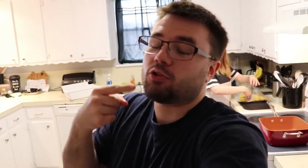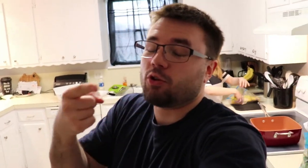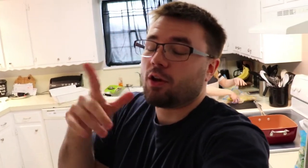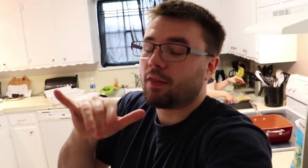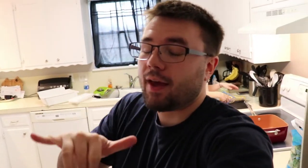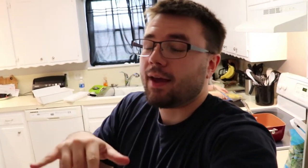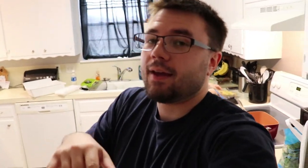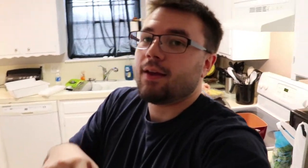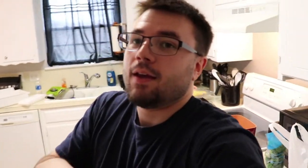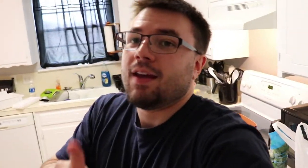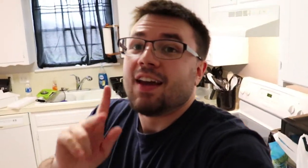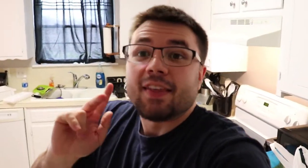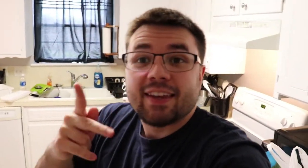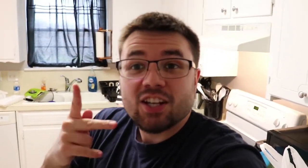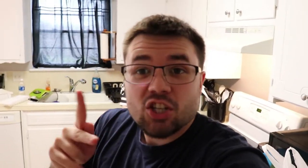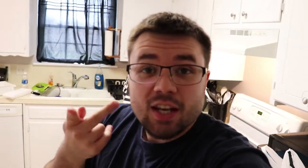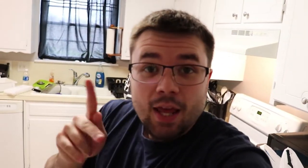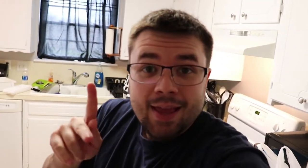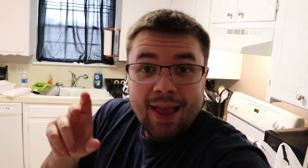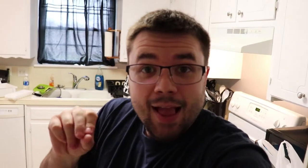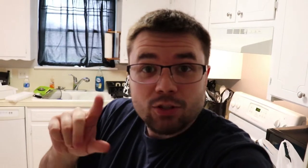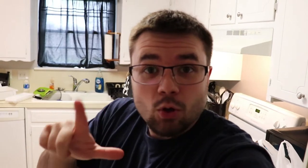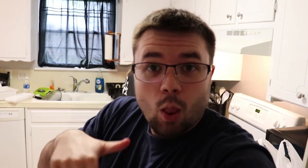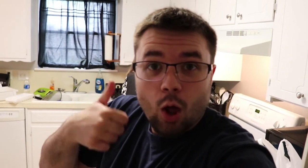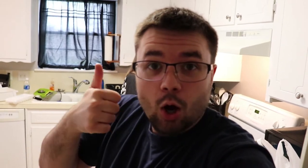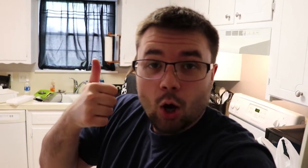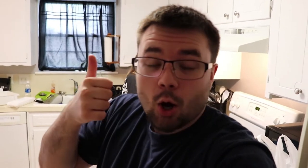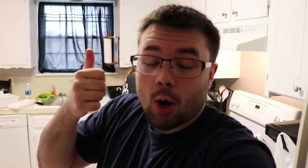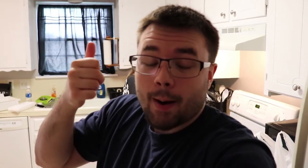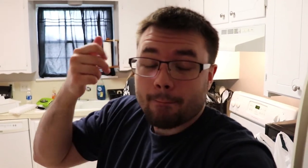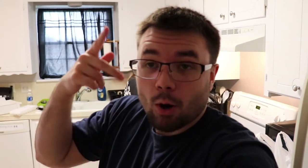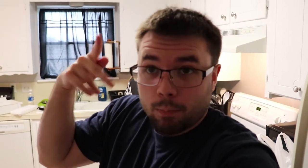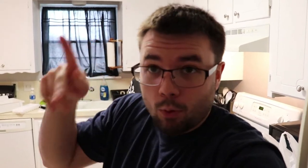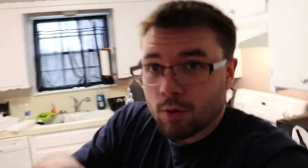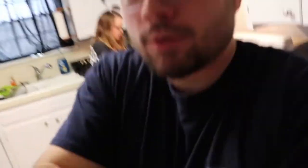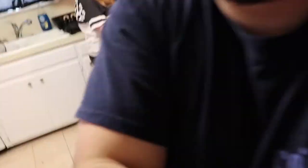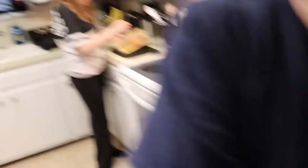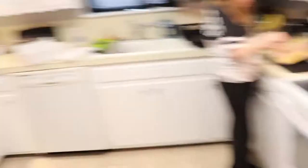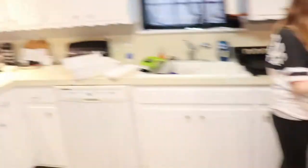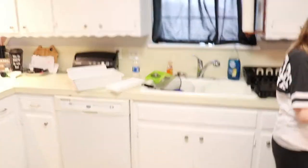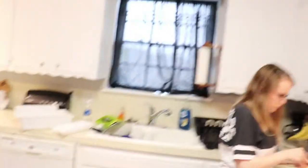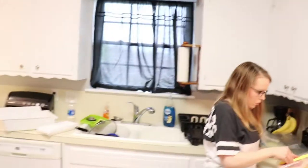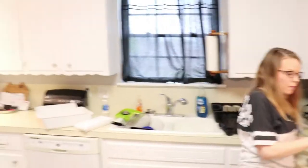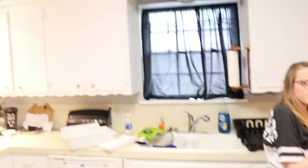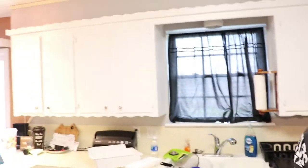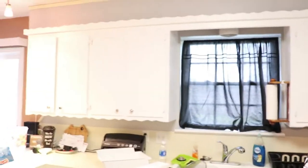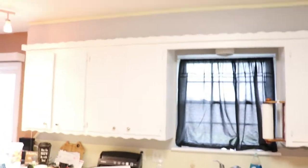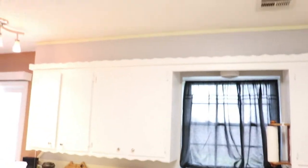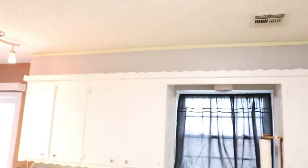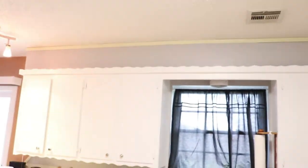i'll show y'all that the kitchen is no longer purple it's